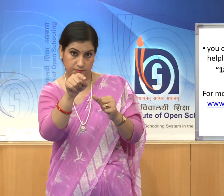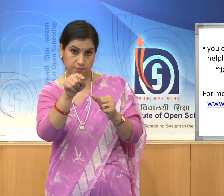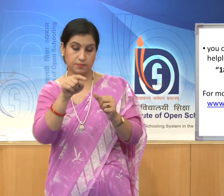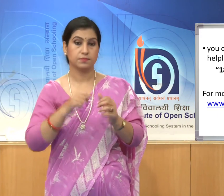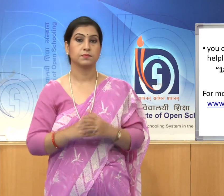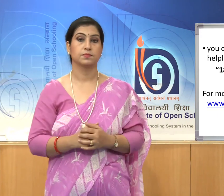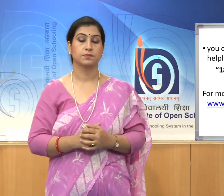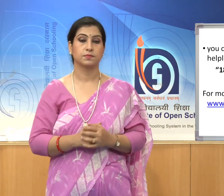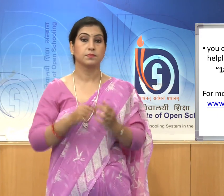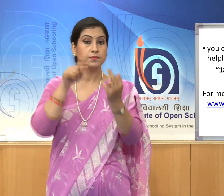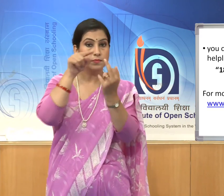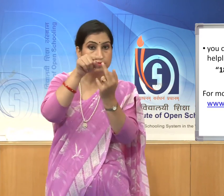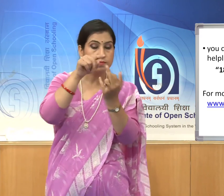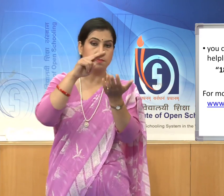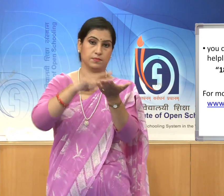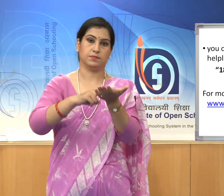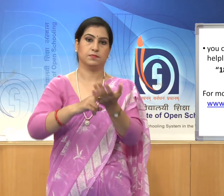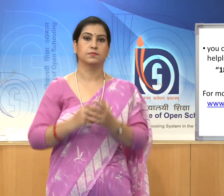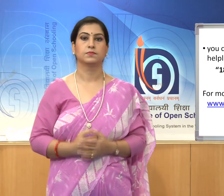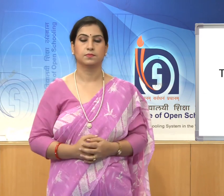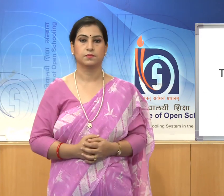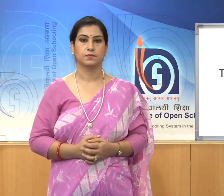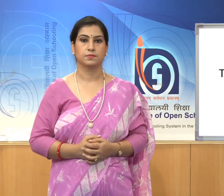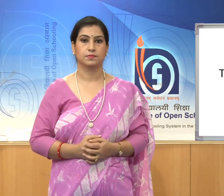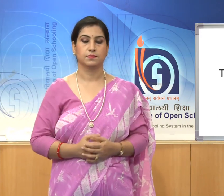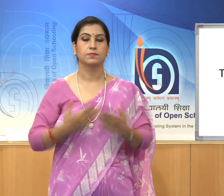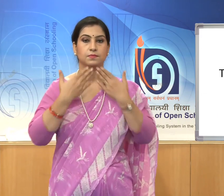in. Thank you for listening.